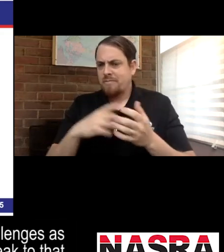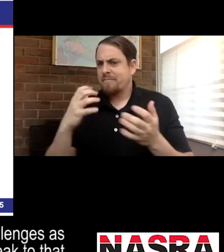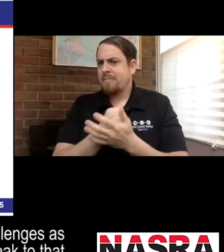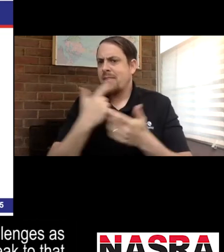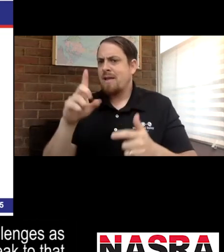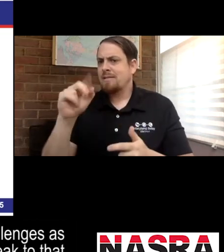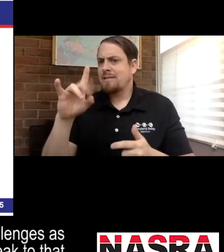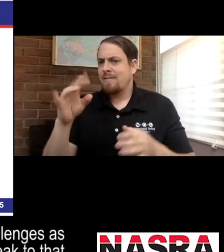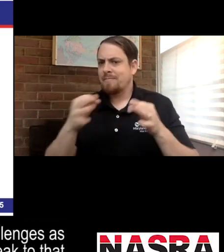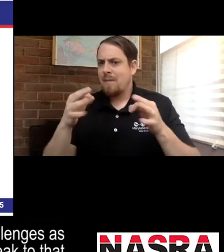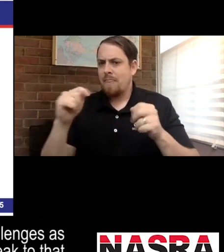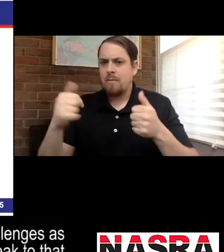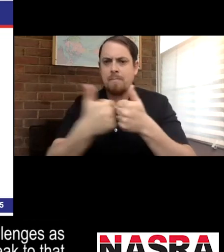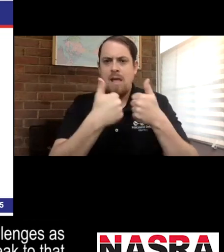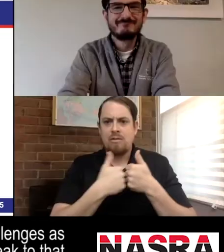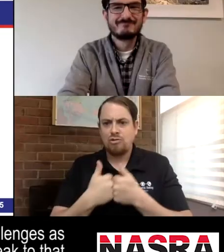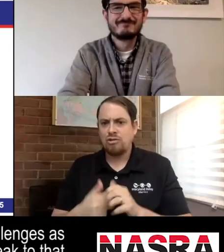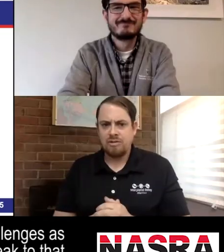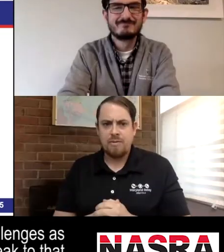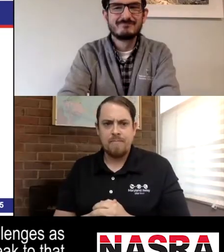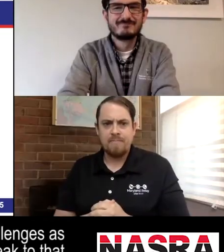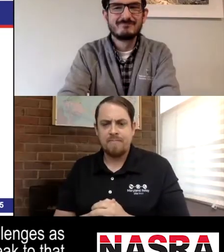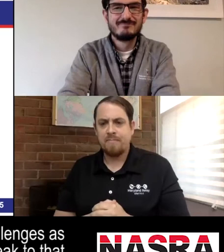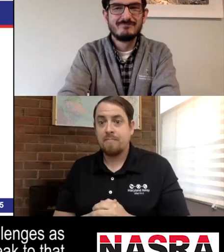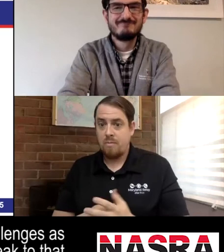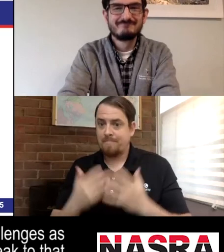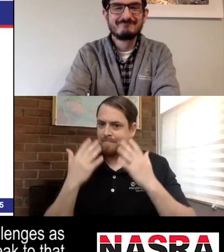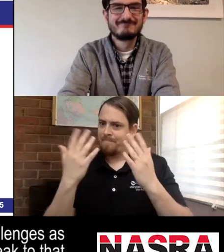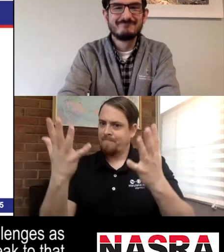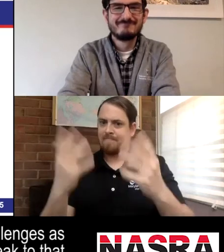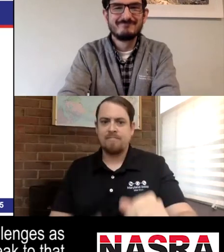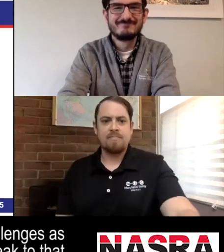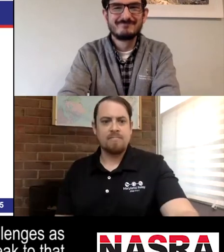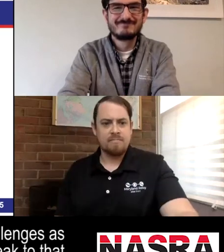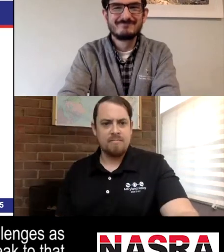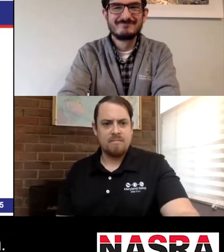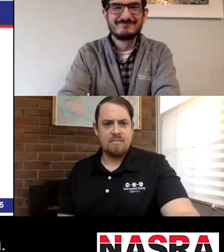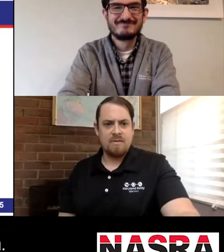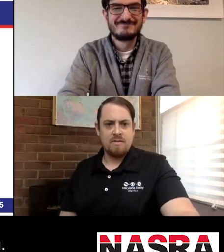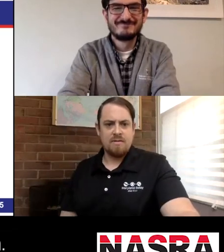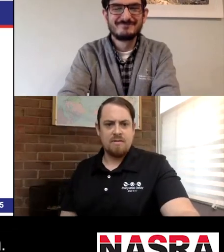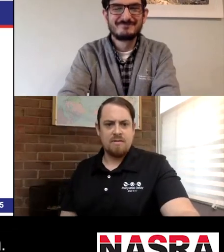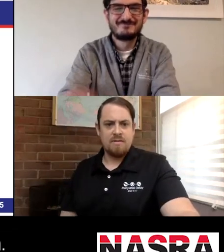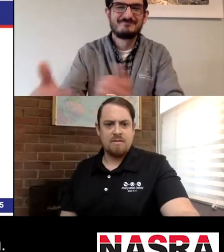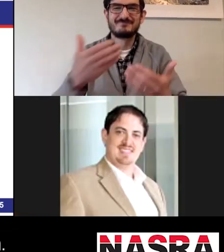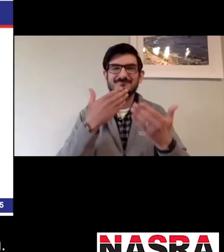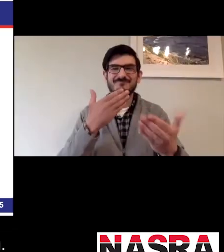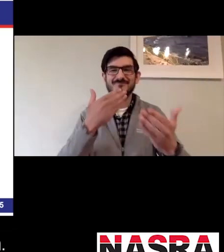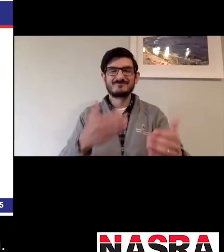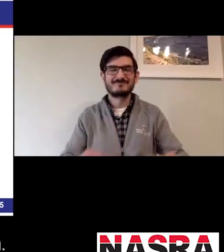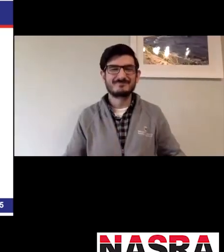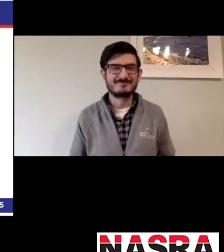Okay, so we've recognized significant challenges, as David mentioned, and I think he can speak to that. We'll turn things over to him.